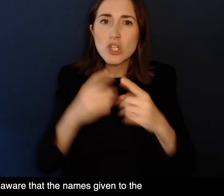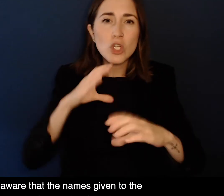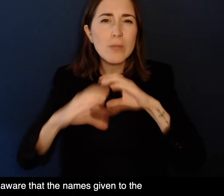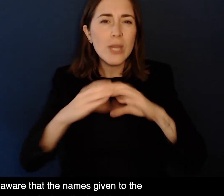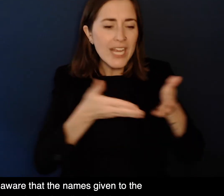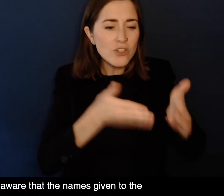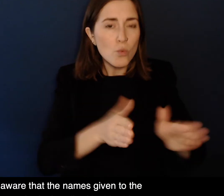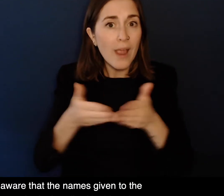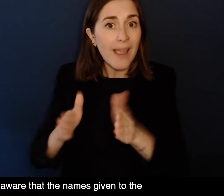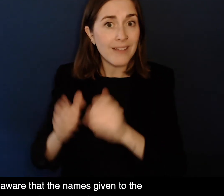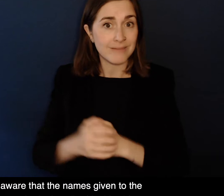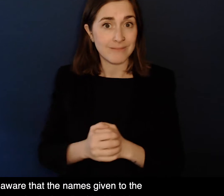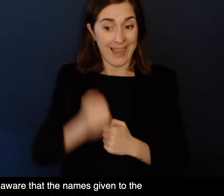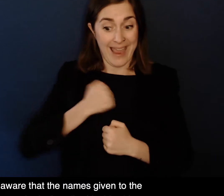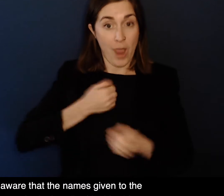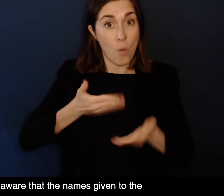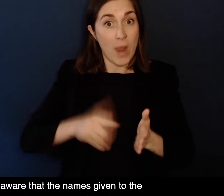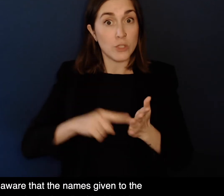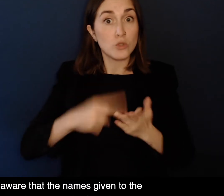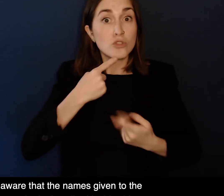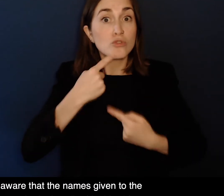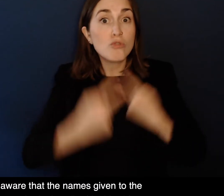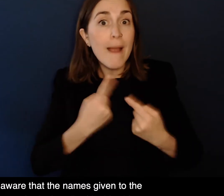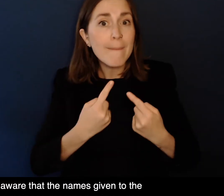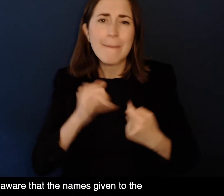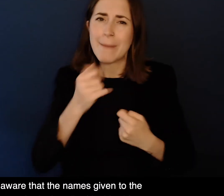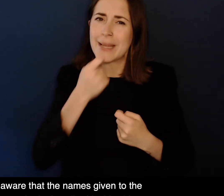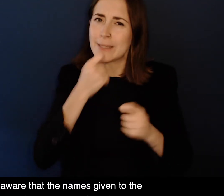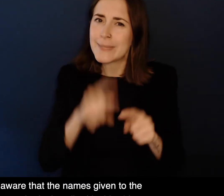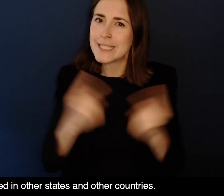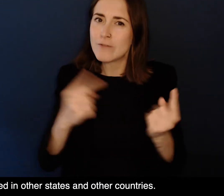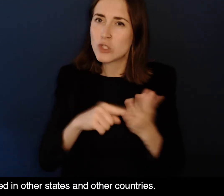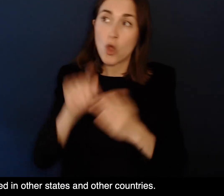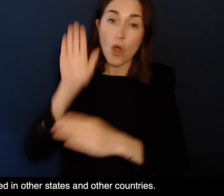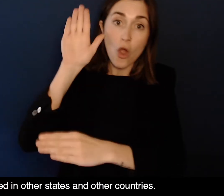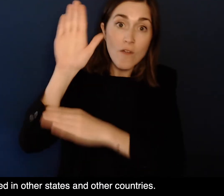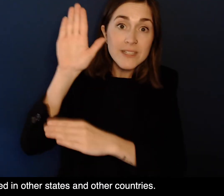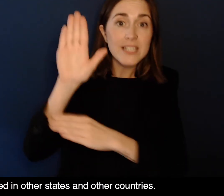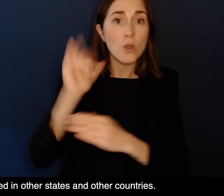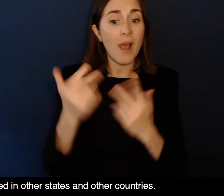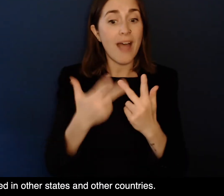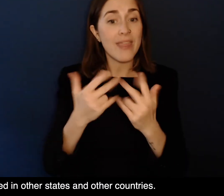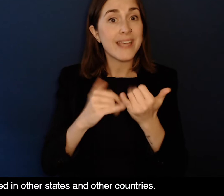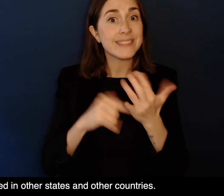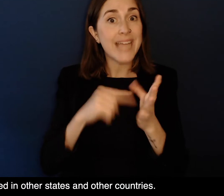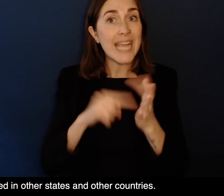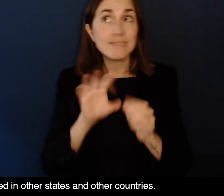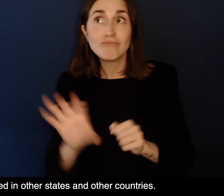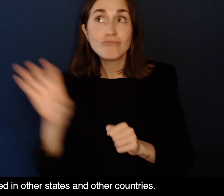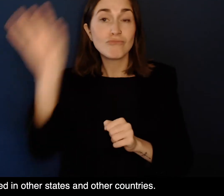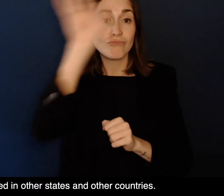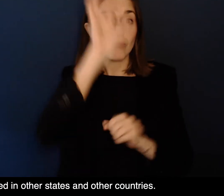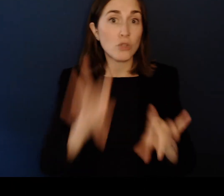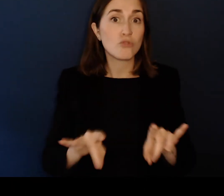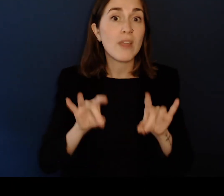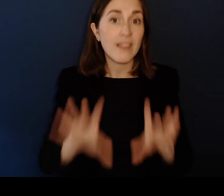important to be aware that the names given to the different communication methods described in this video may not be the names used in other states and